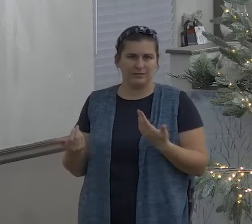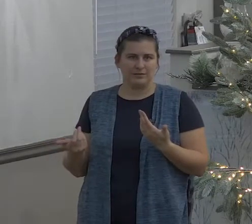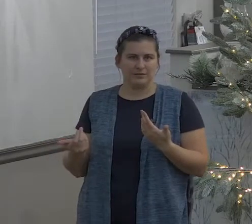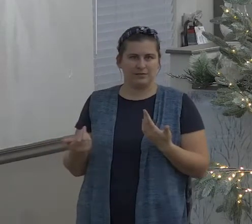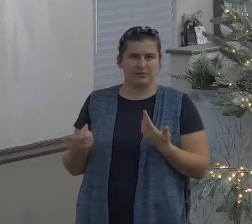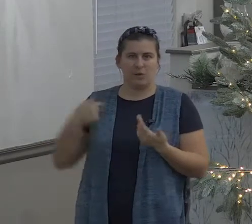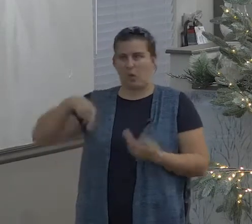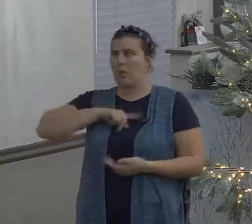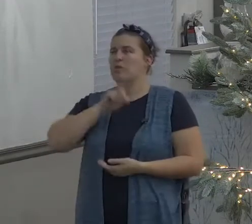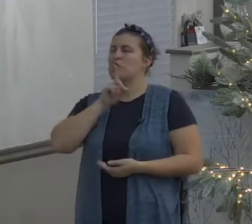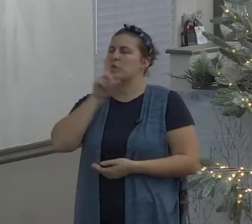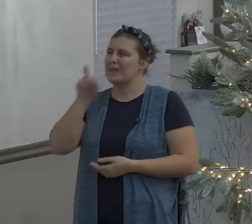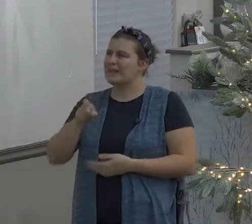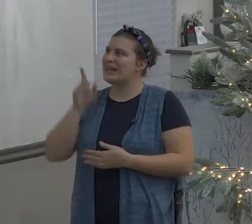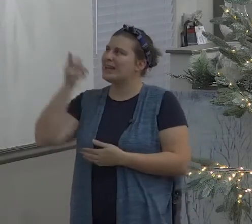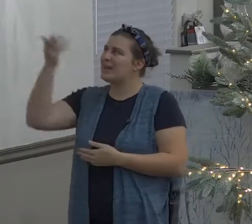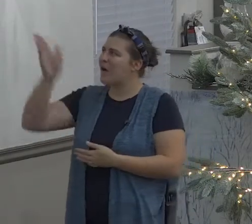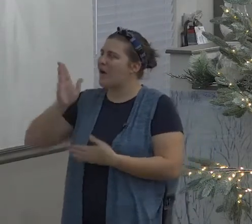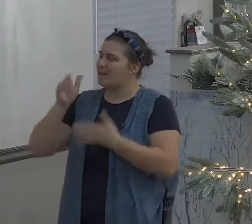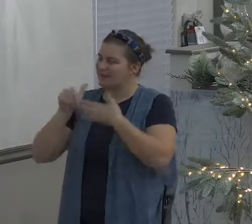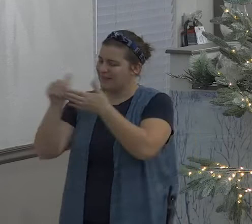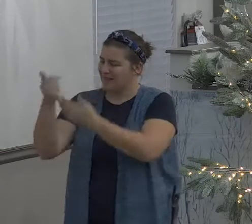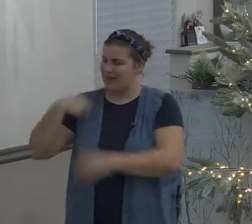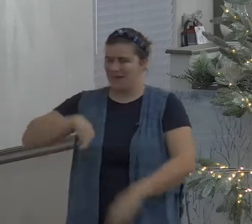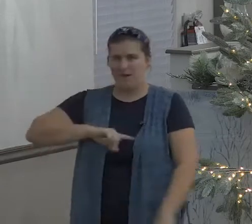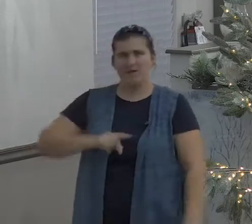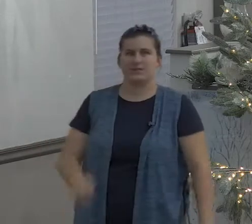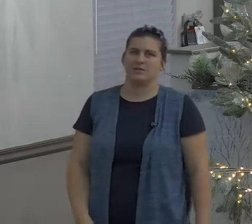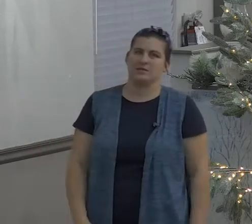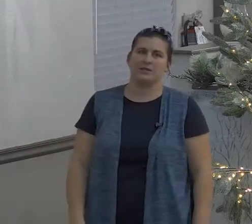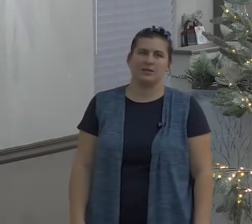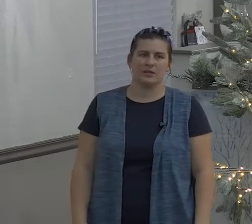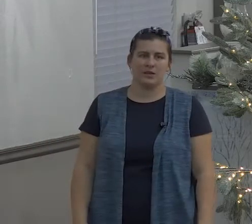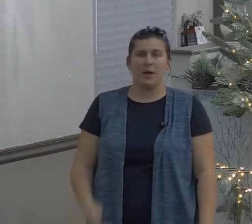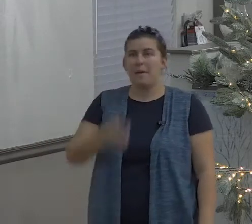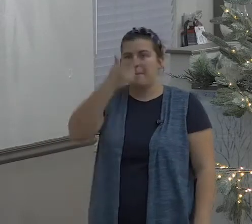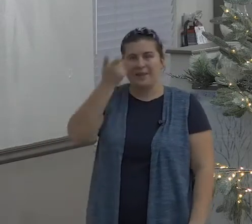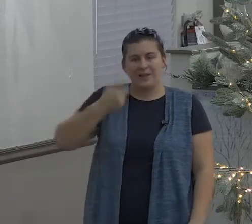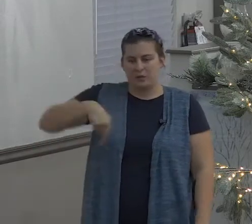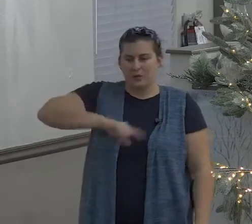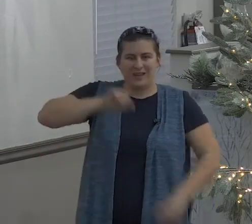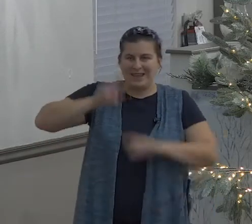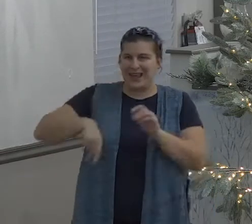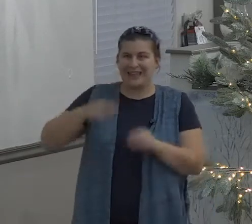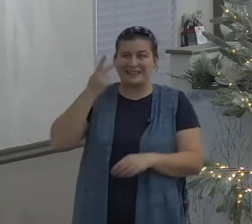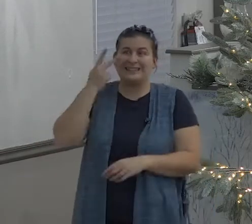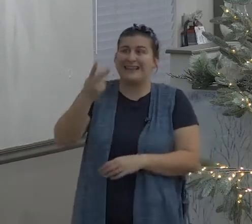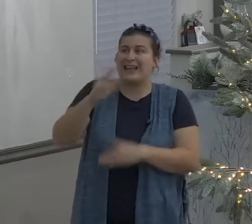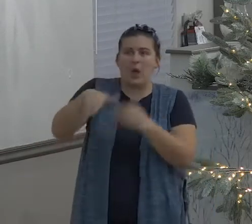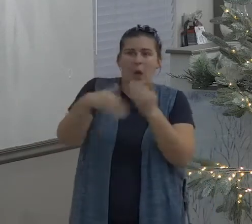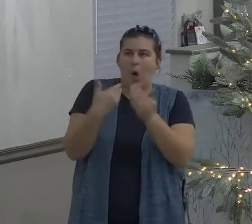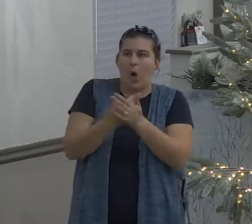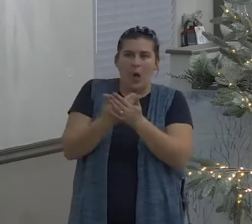I love this part of it because because we need direction